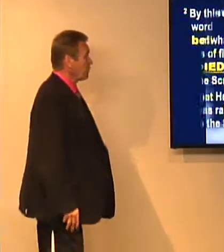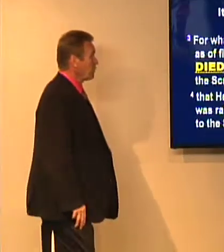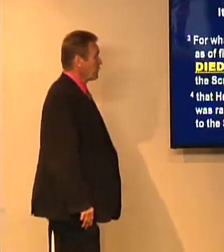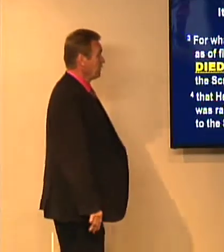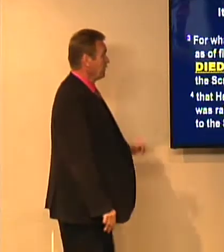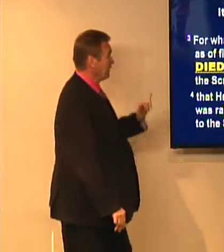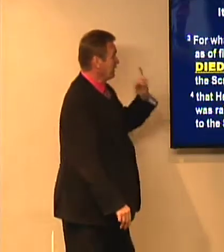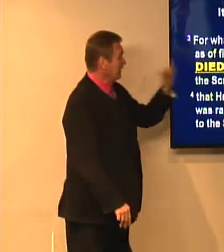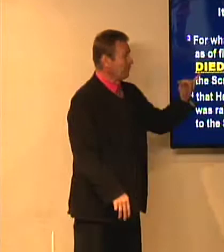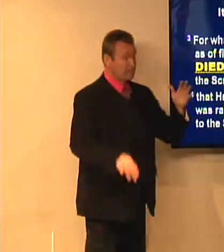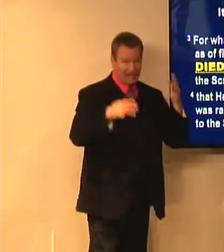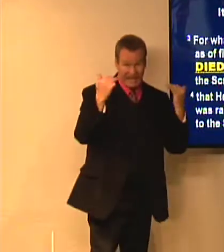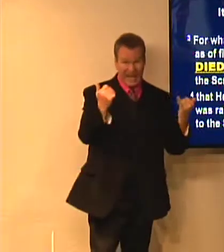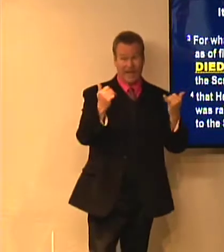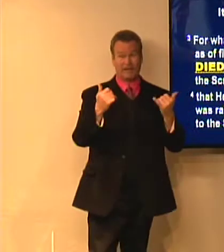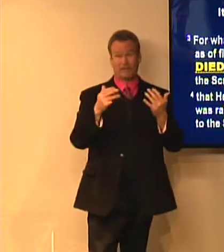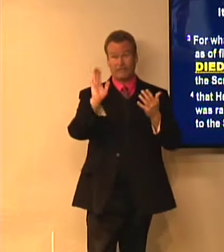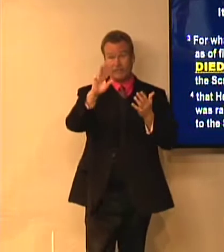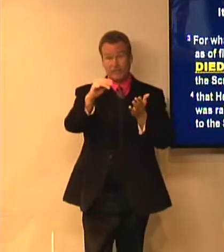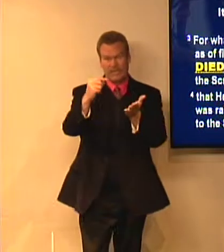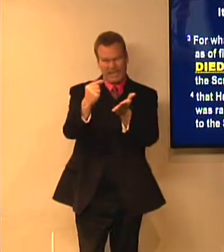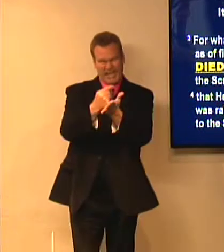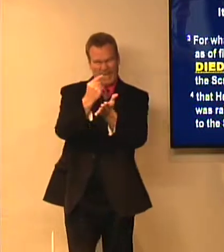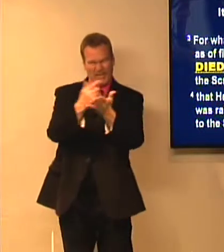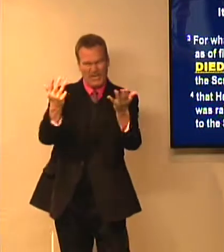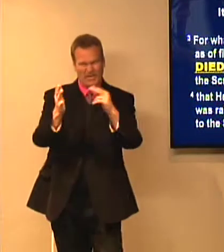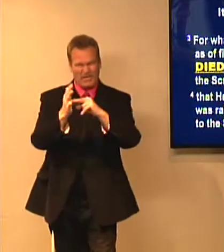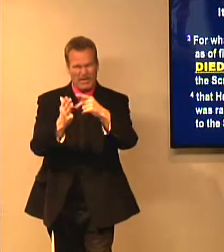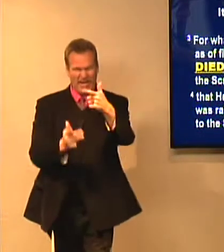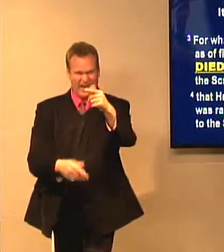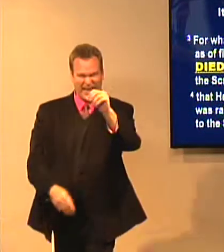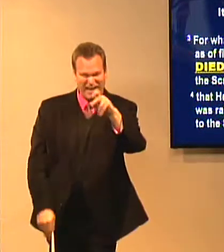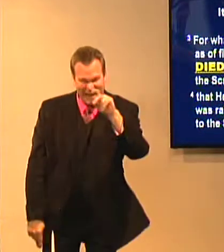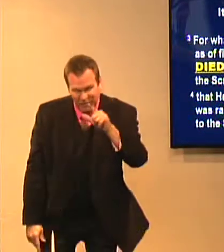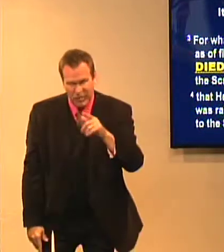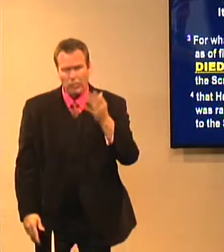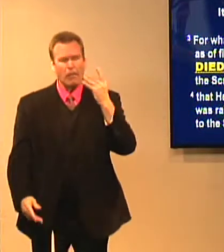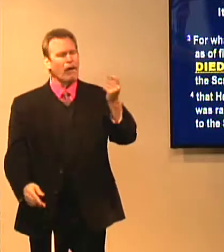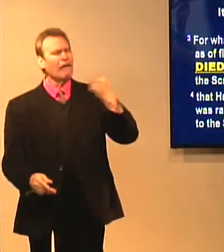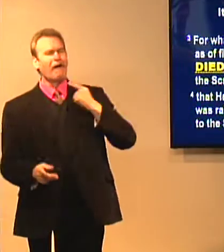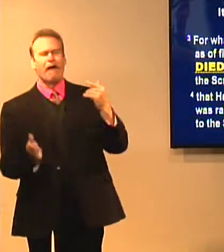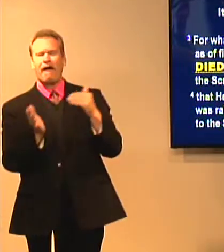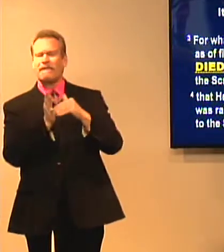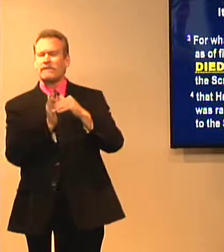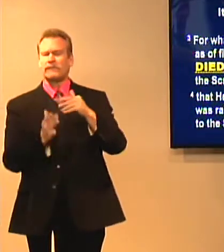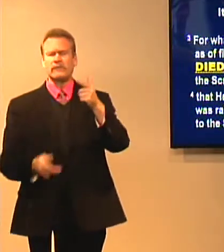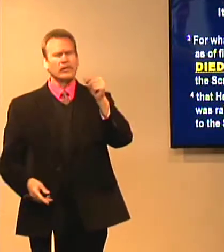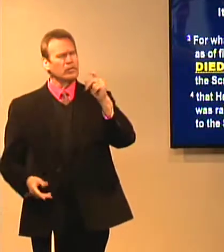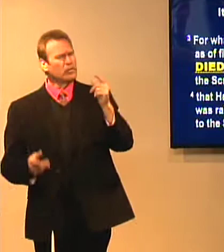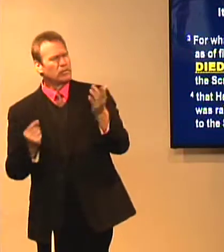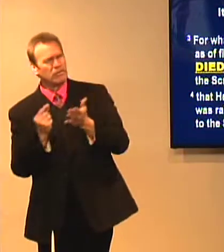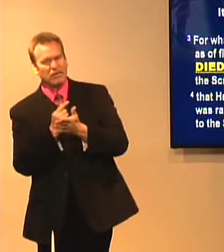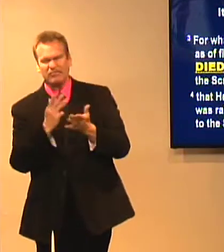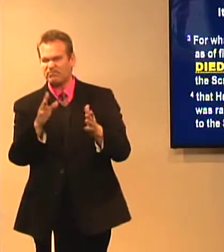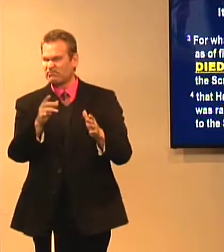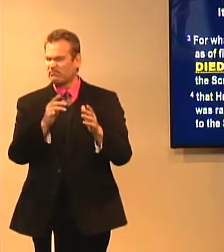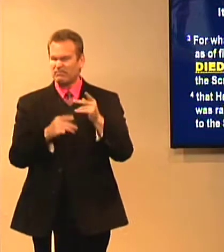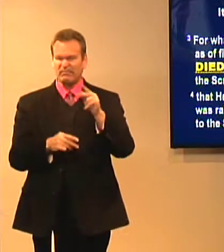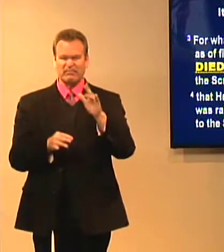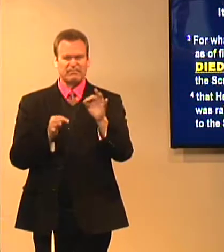like this verse talks about. So now he's going to explain what the gospel means. And so sometimes people ask me,